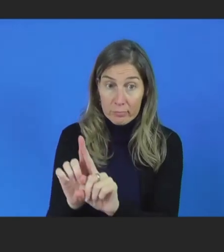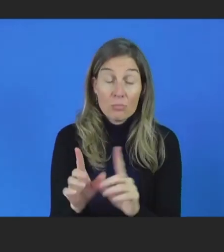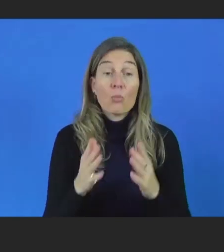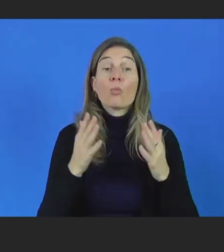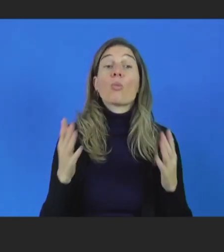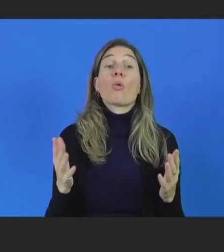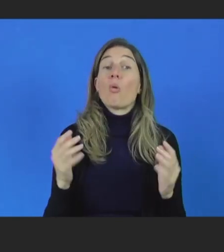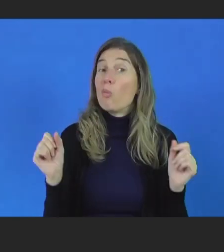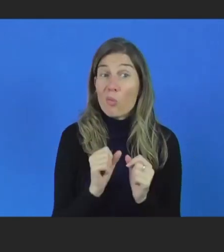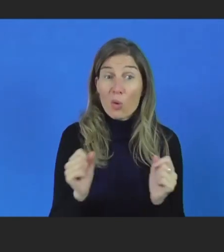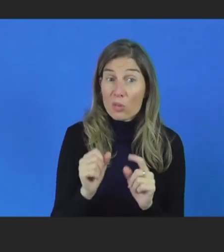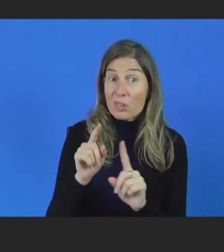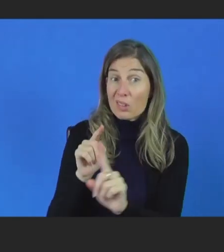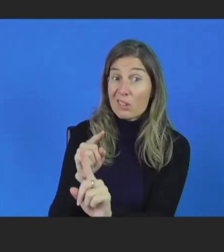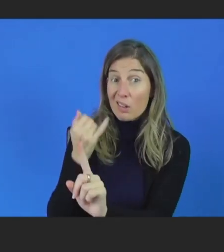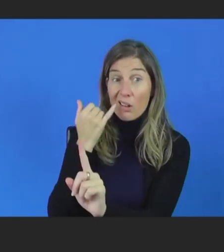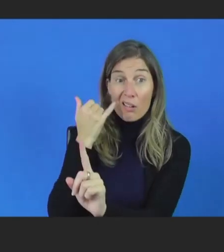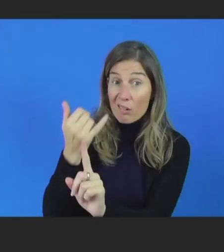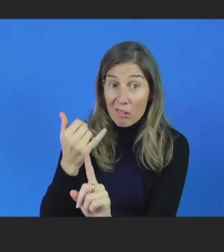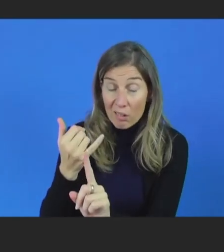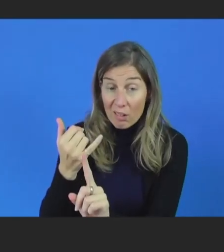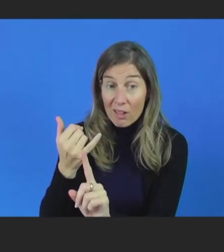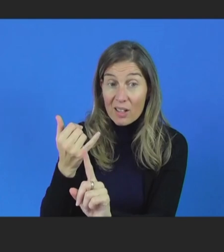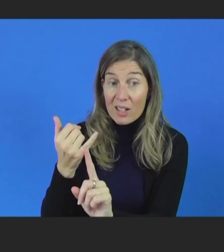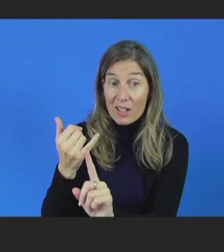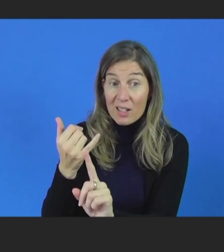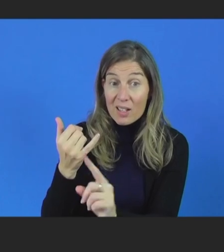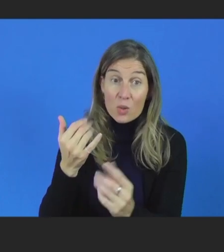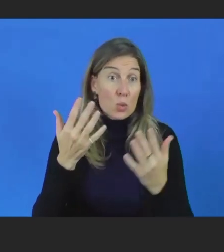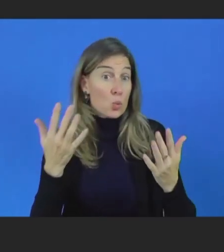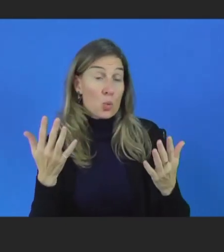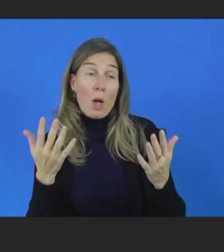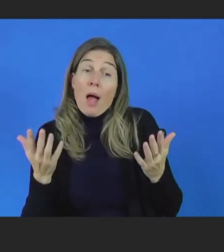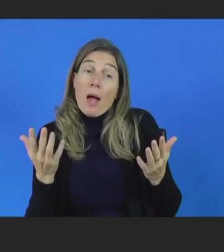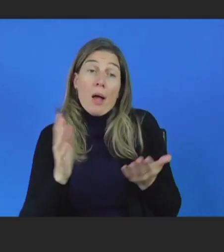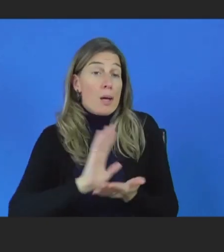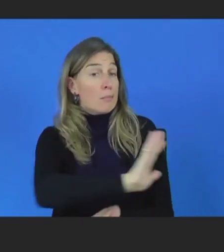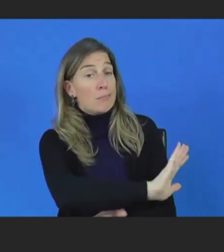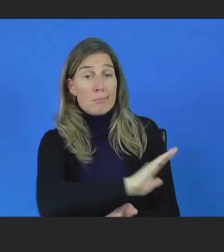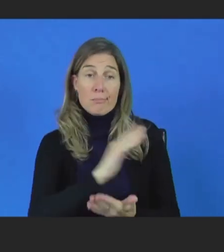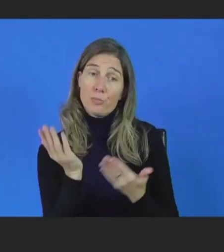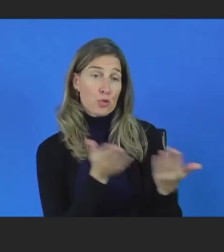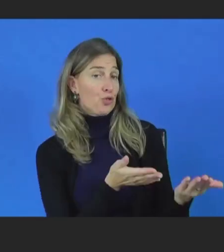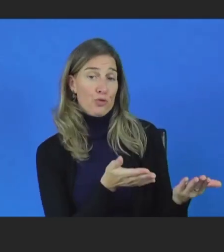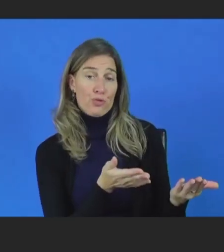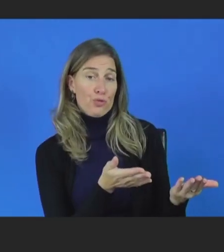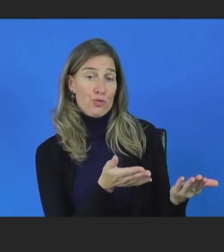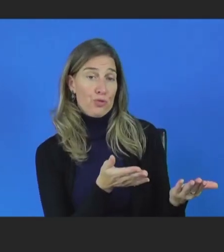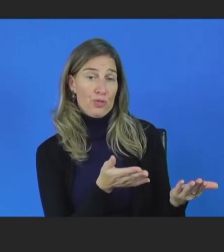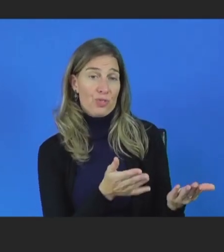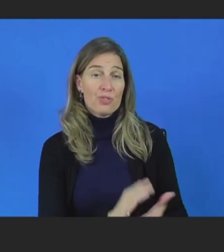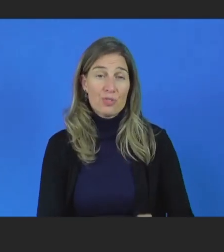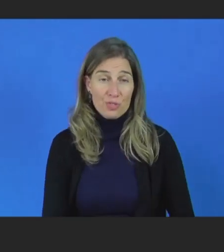on the phone. And then that often meant that they were denied coverage or denied service. And those are also really